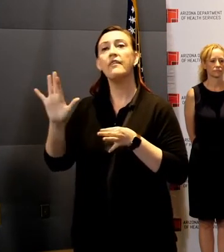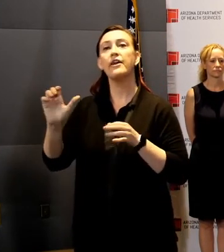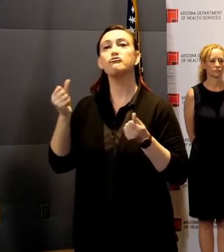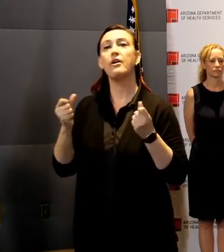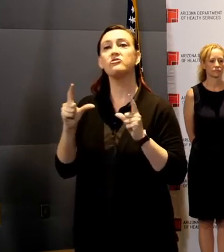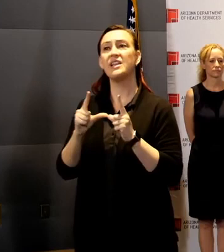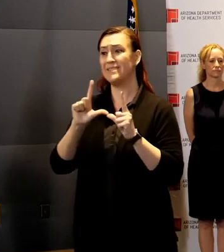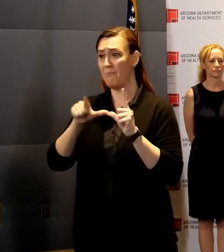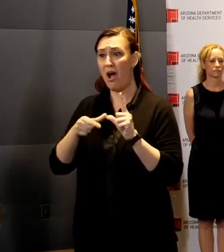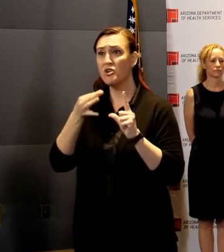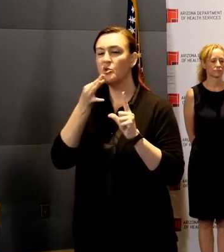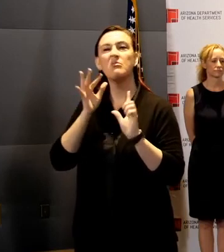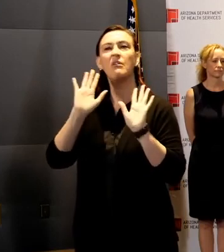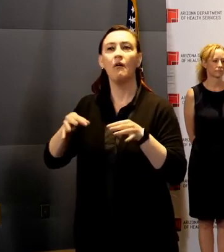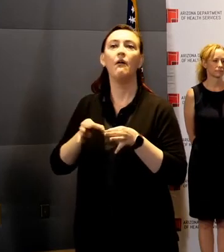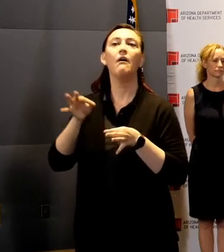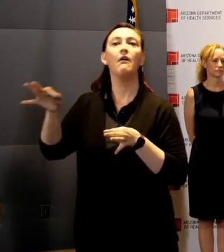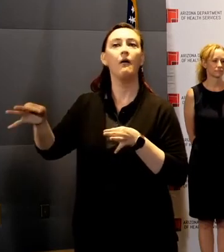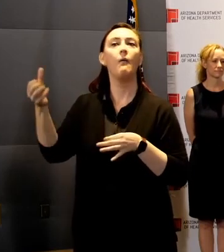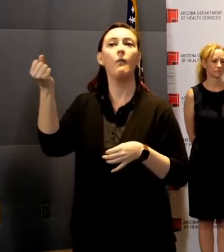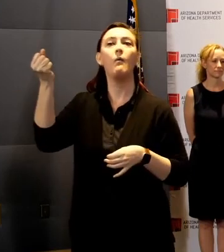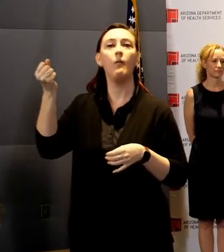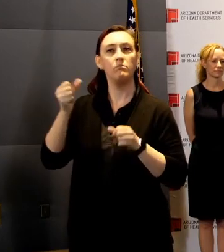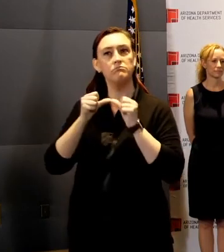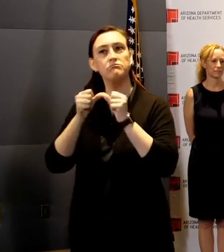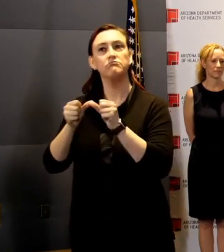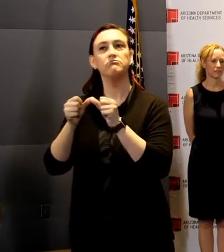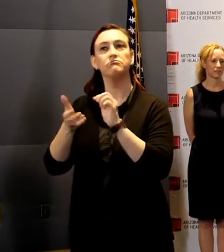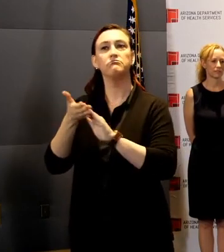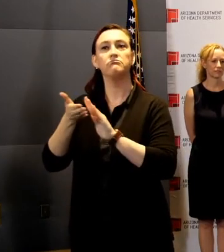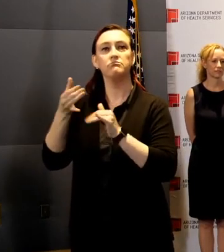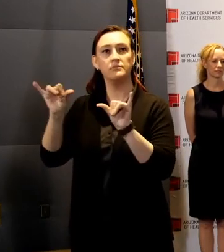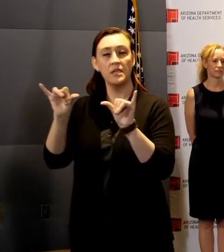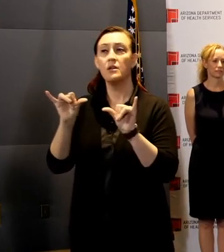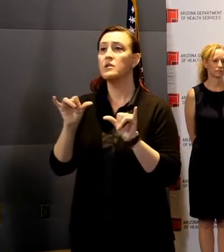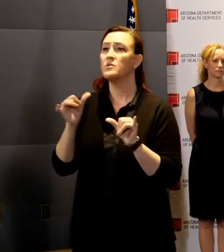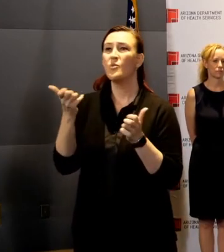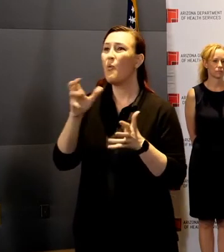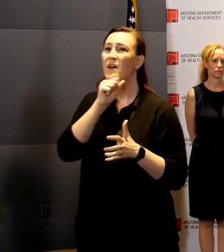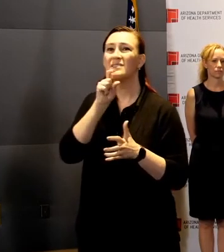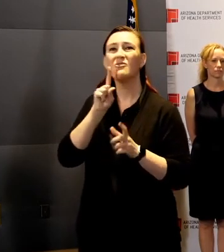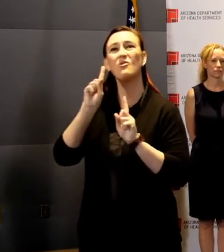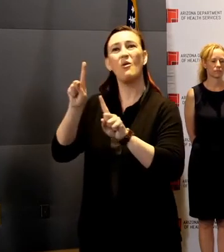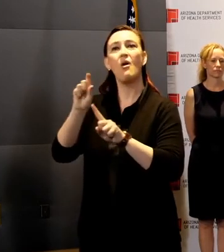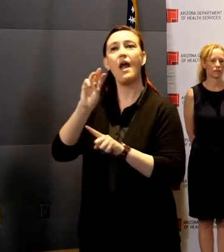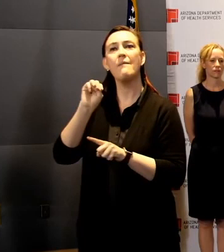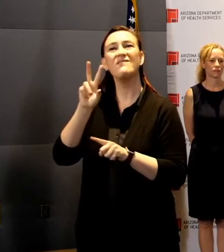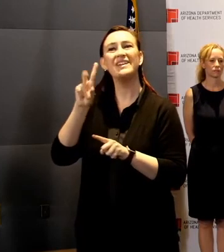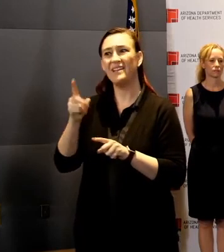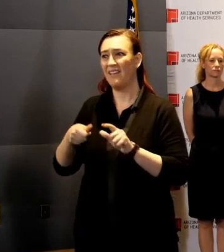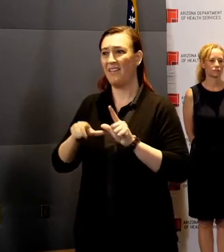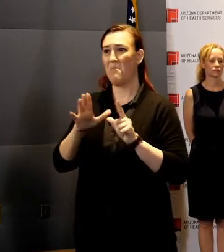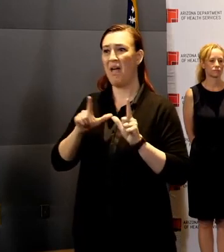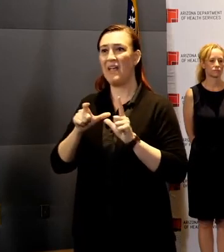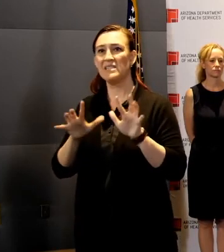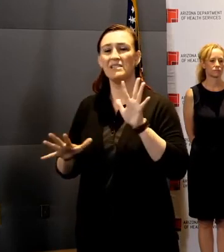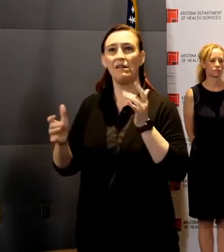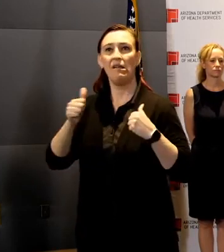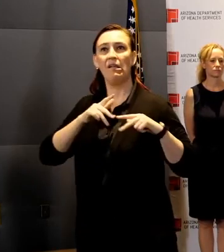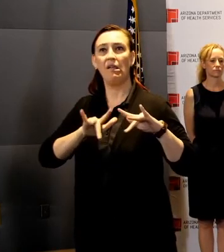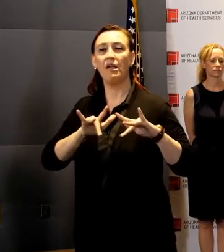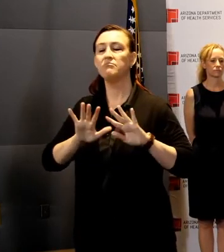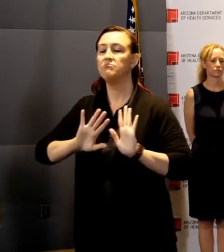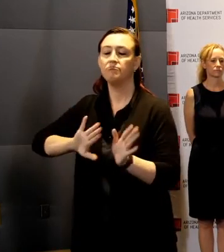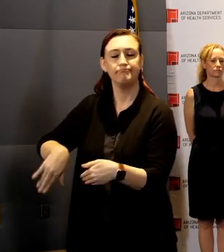on driver's licenses so our elderly population doesn't have to visit the MVD. We've halted